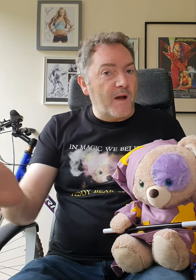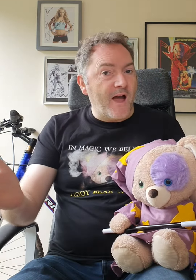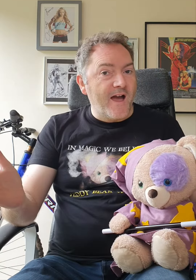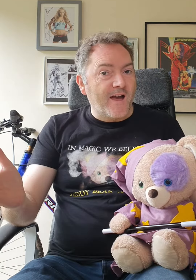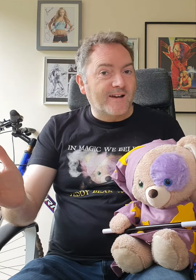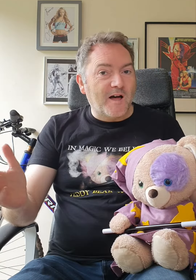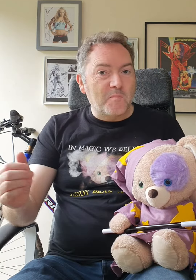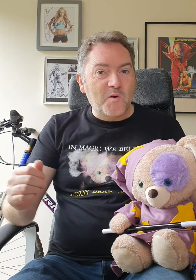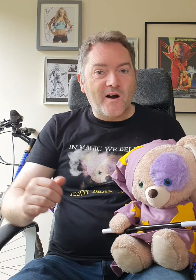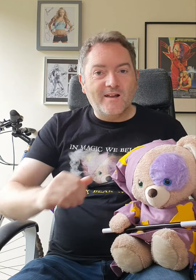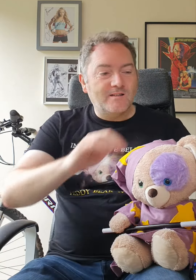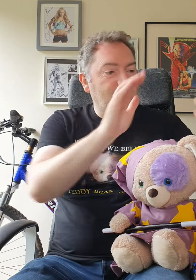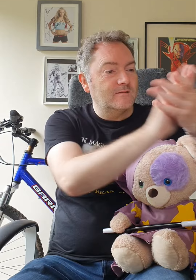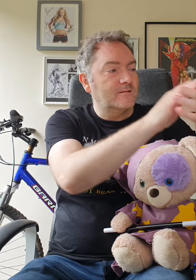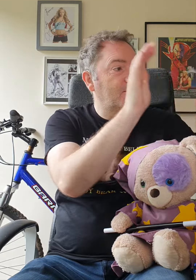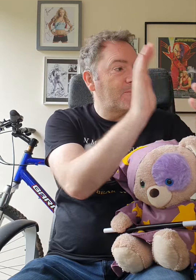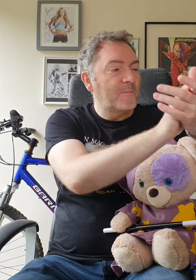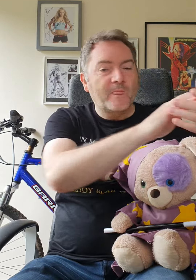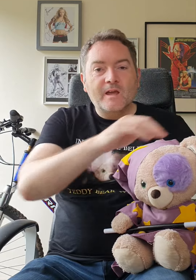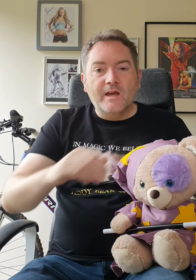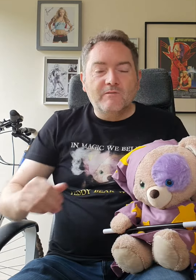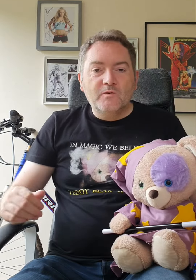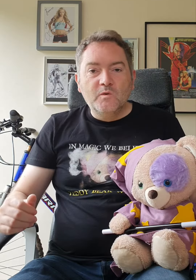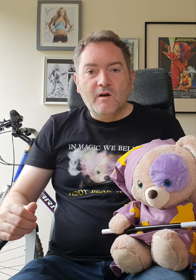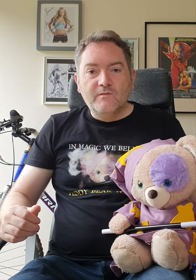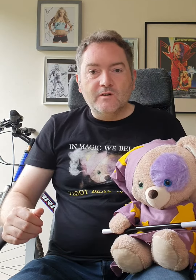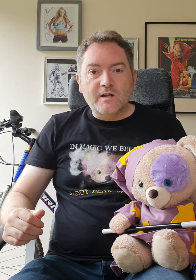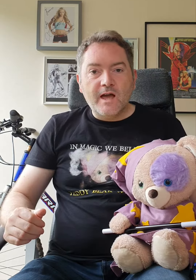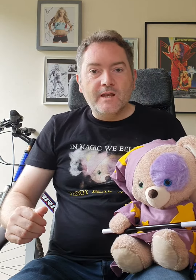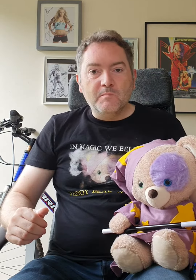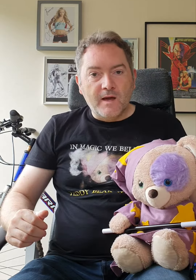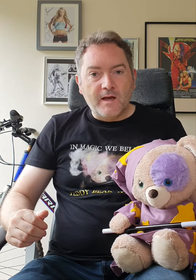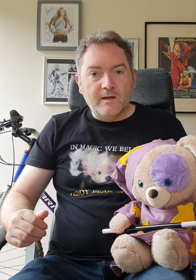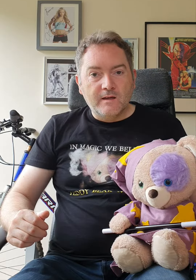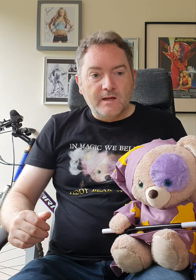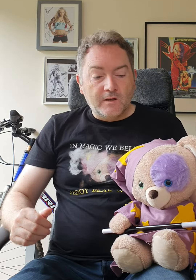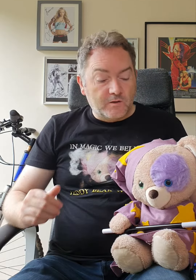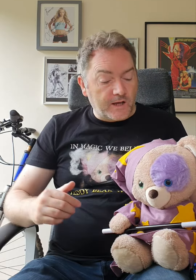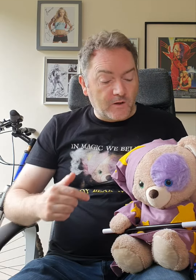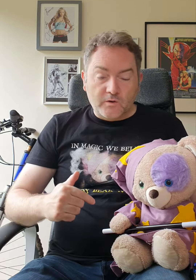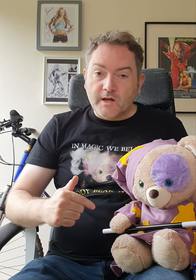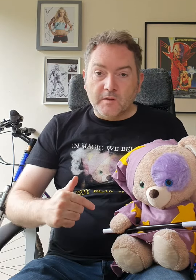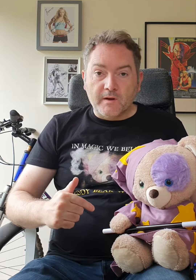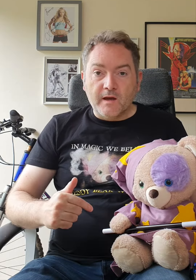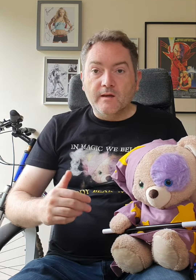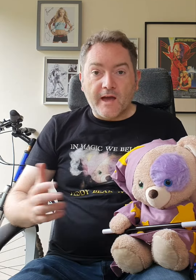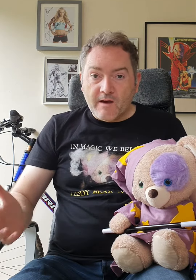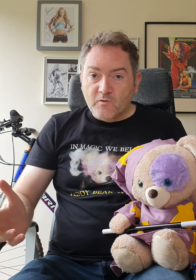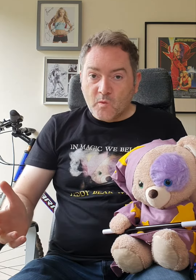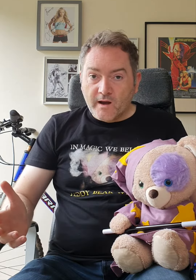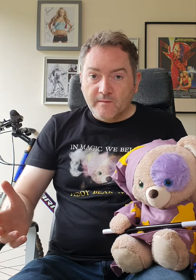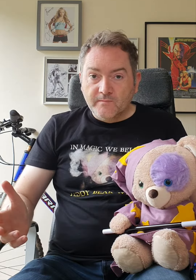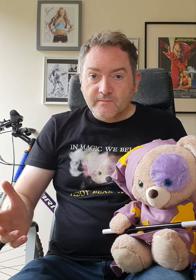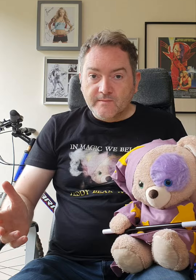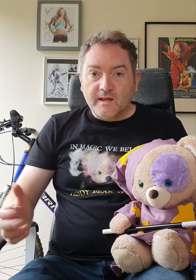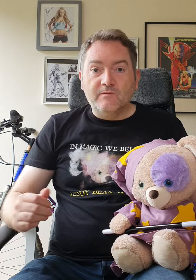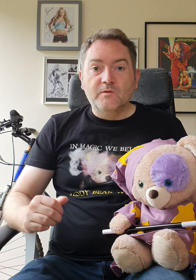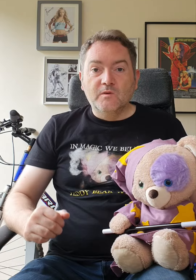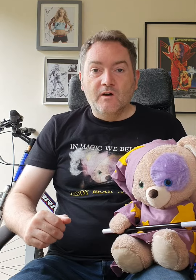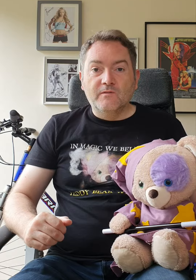bear, clap your hands. If you love your teddy bear. And you take your teddy bear everywhere. If you love